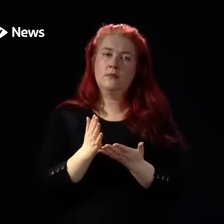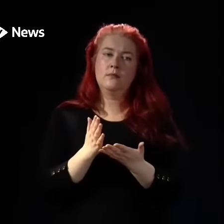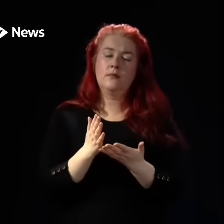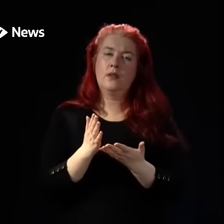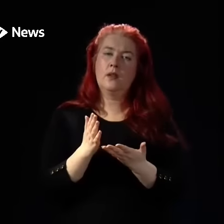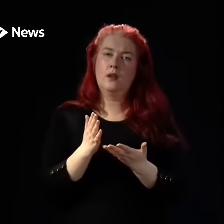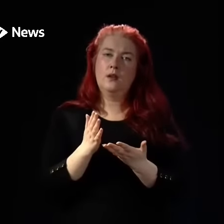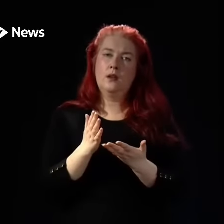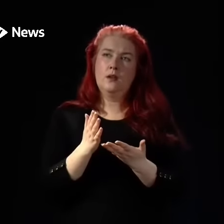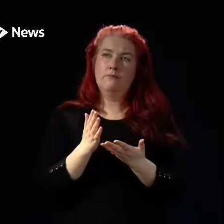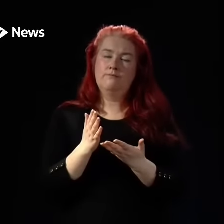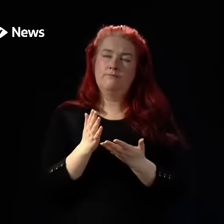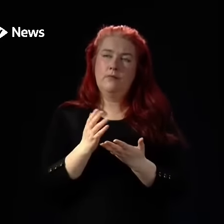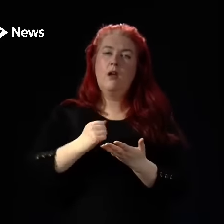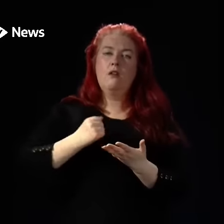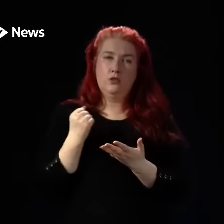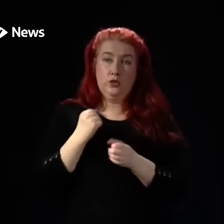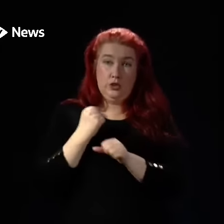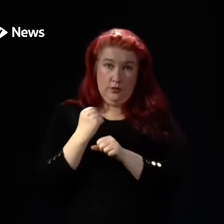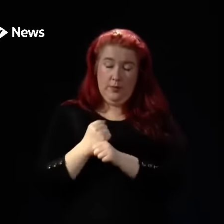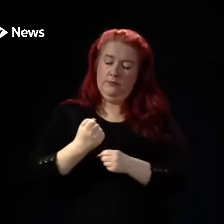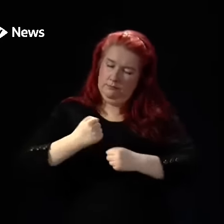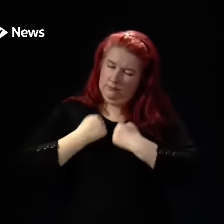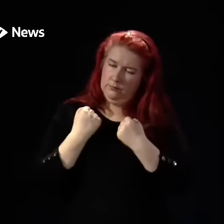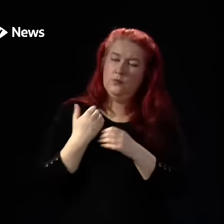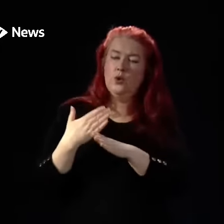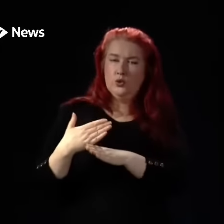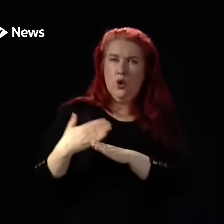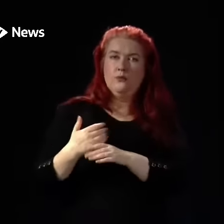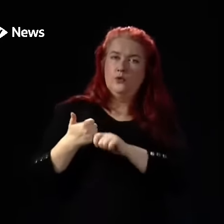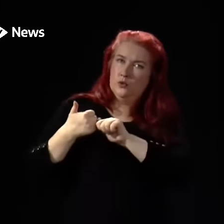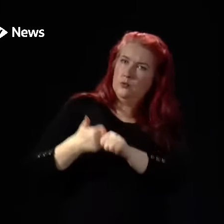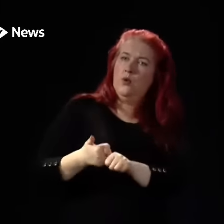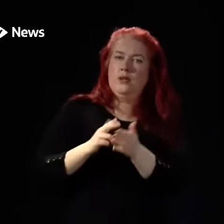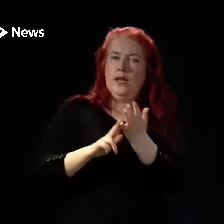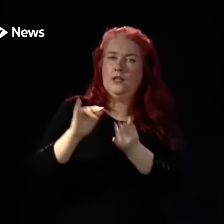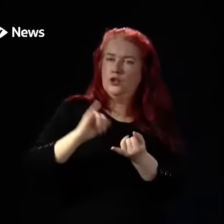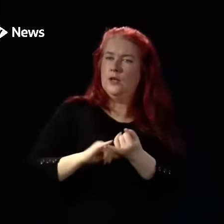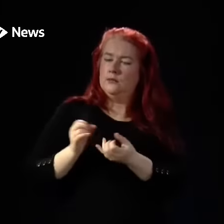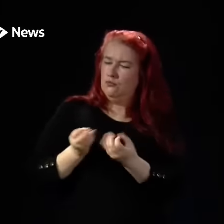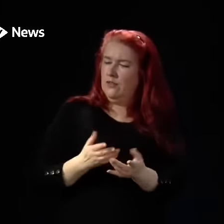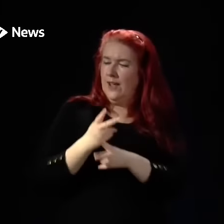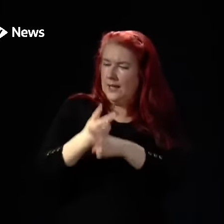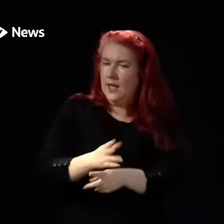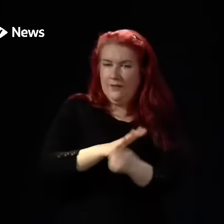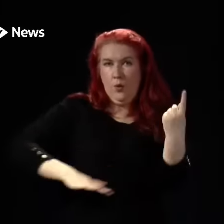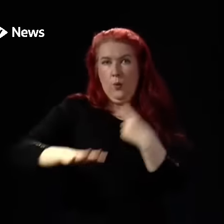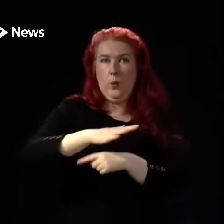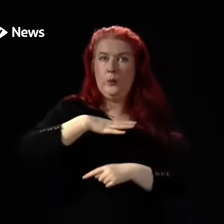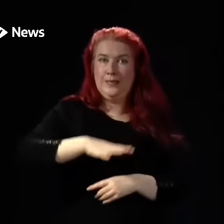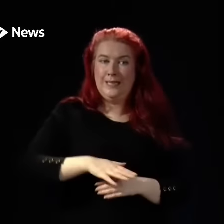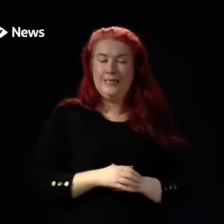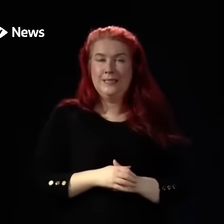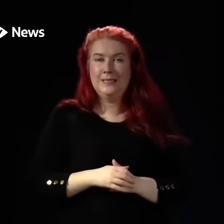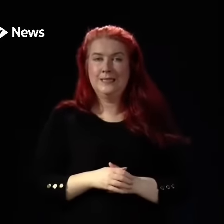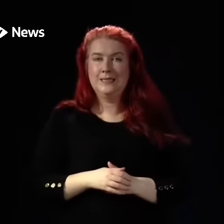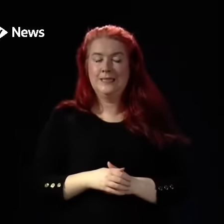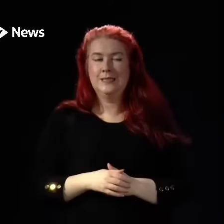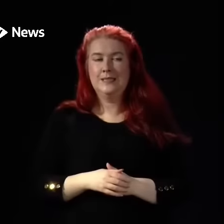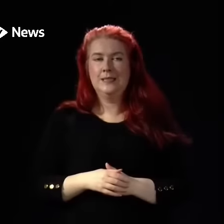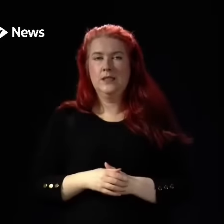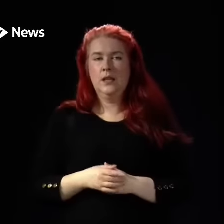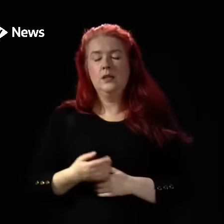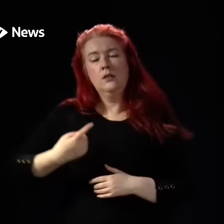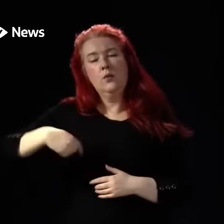it is the job of government to support the NHS to deliver care for all who need it, we learned I think